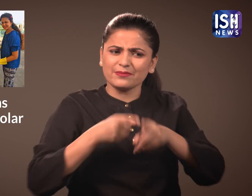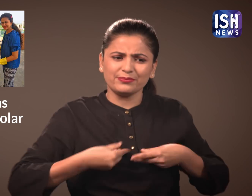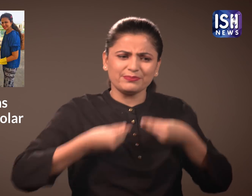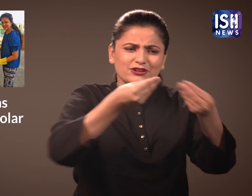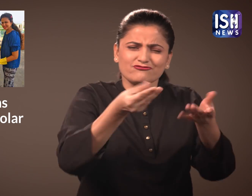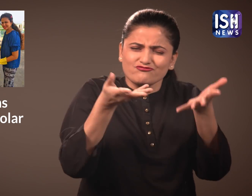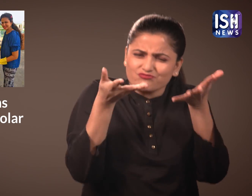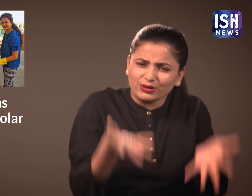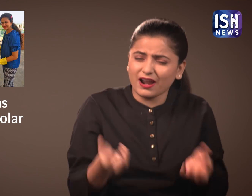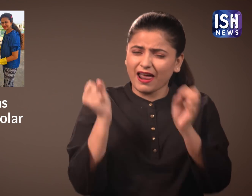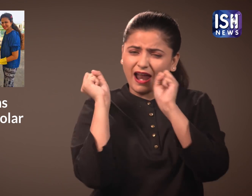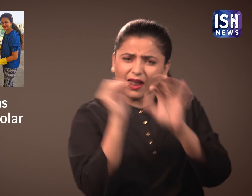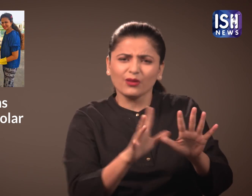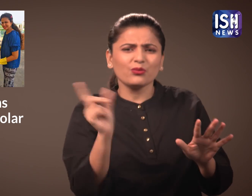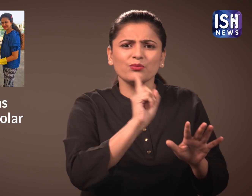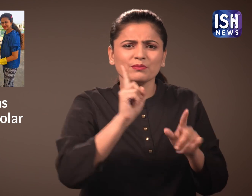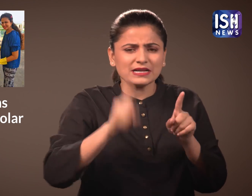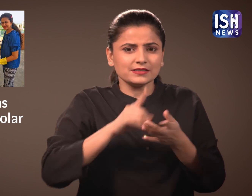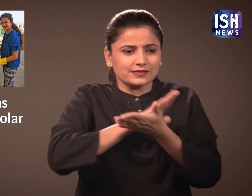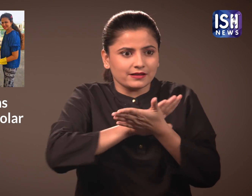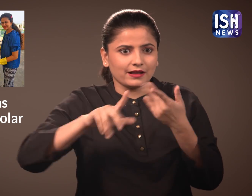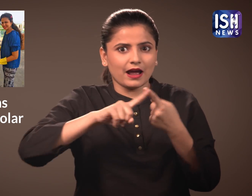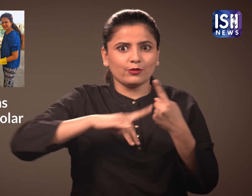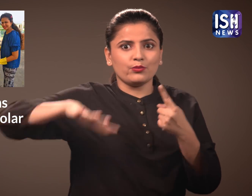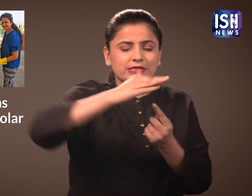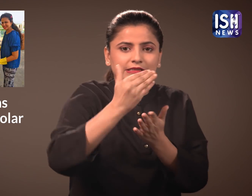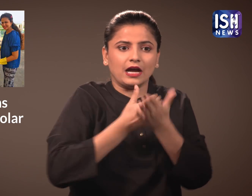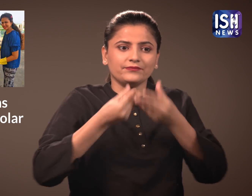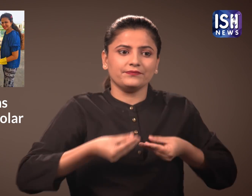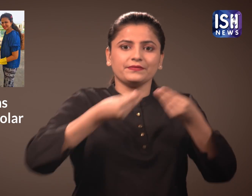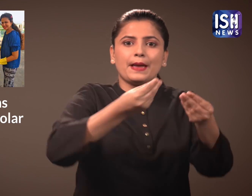in the same way we must also care for it and not take it for granted.